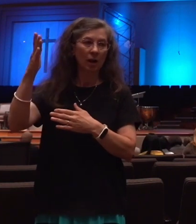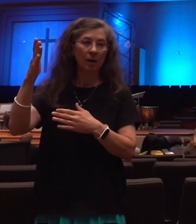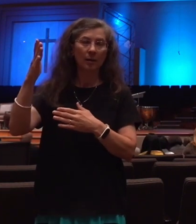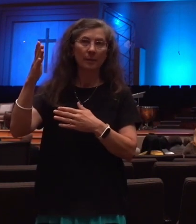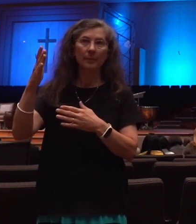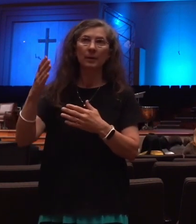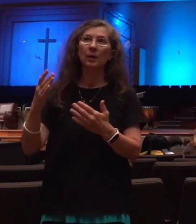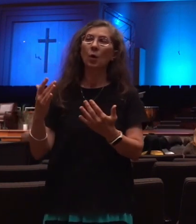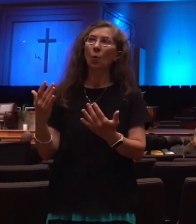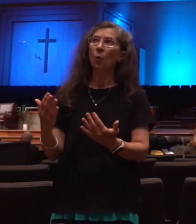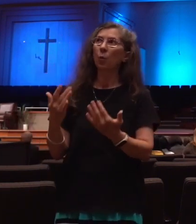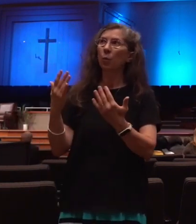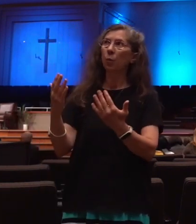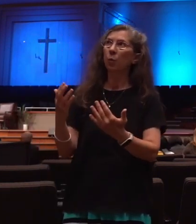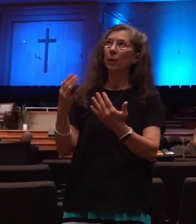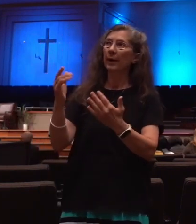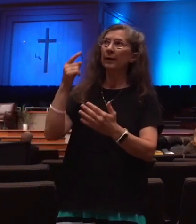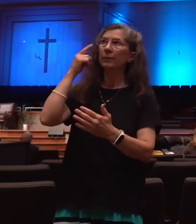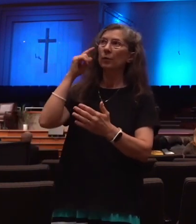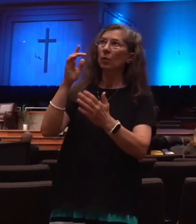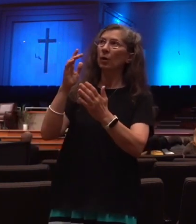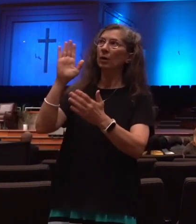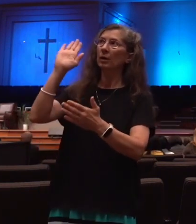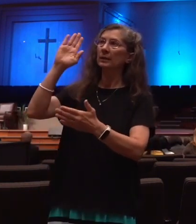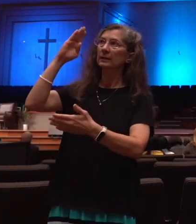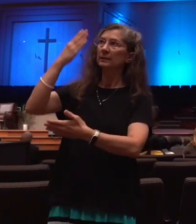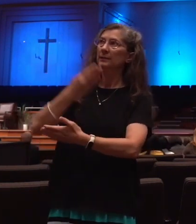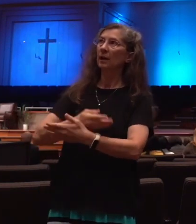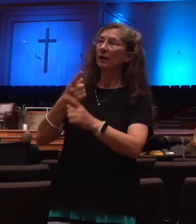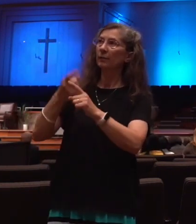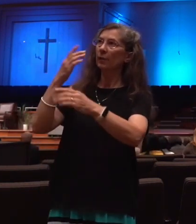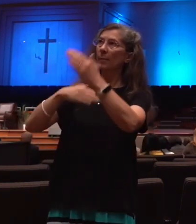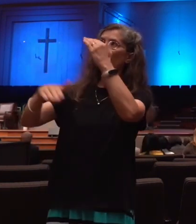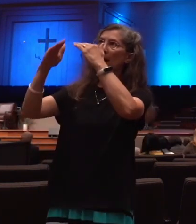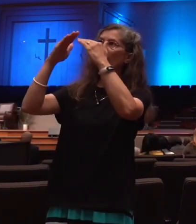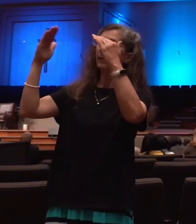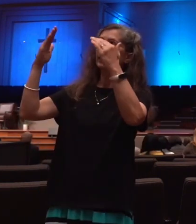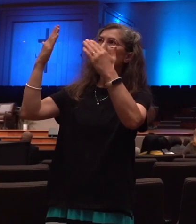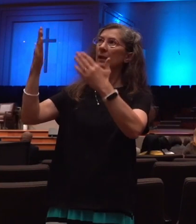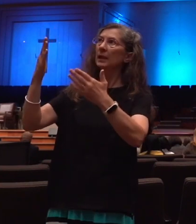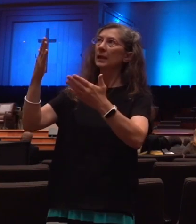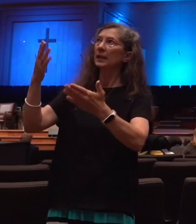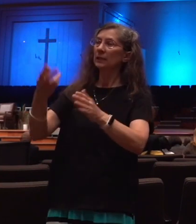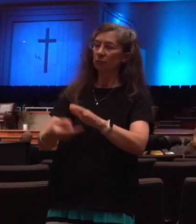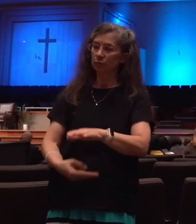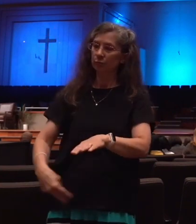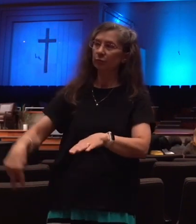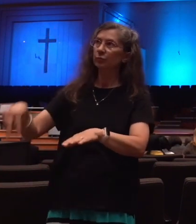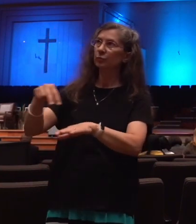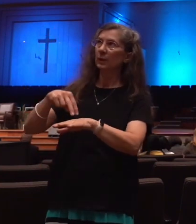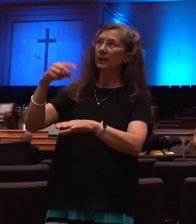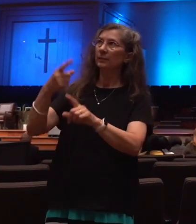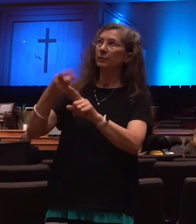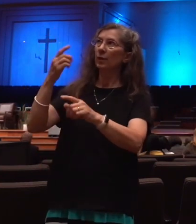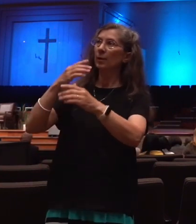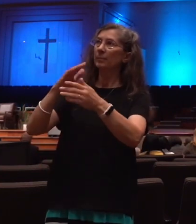for his son from heaven, whom he hath raised from the dead, even Jesus, which delivered